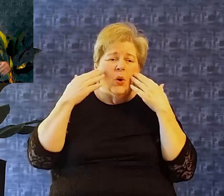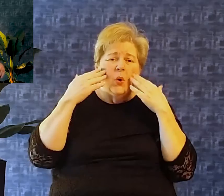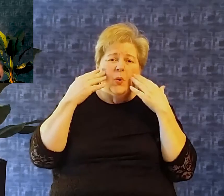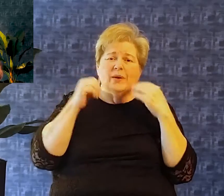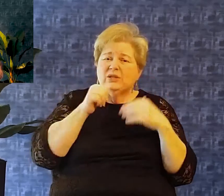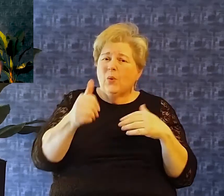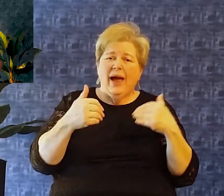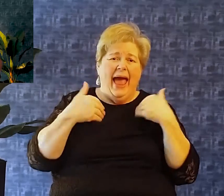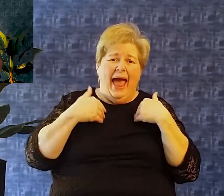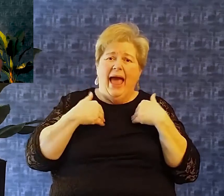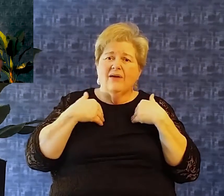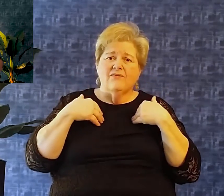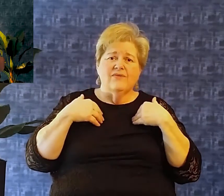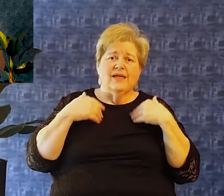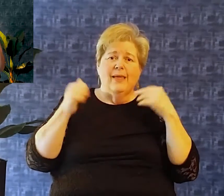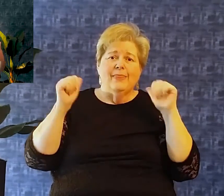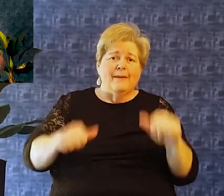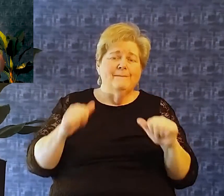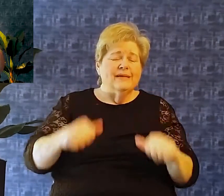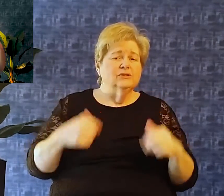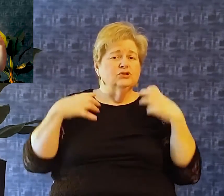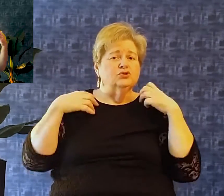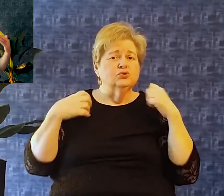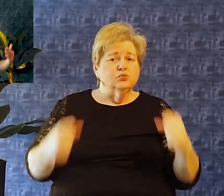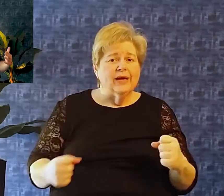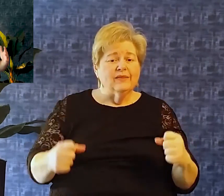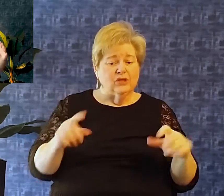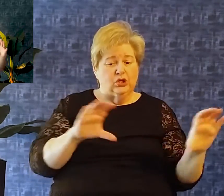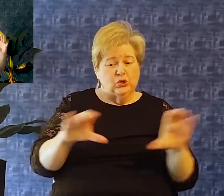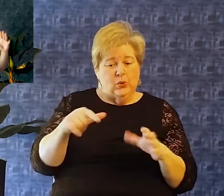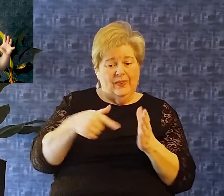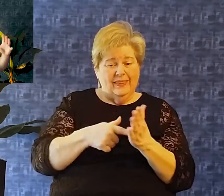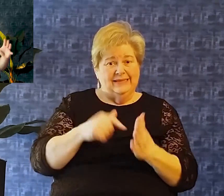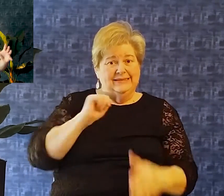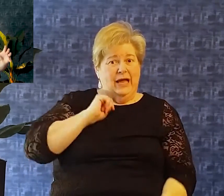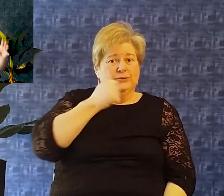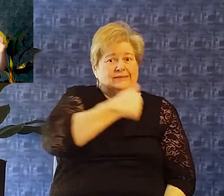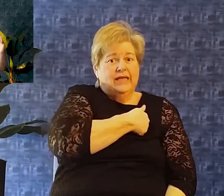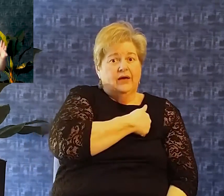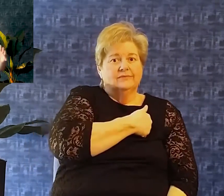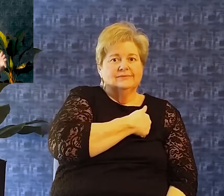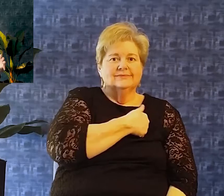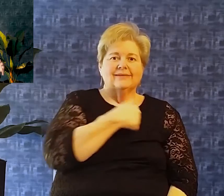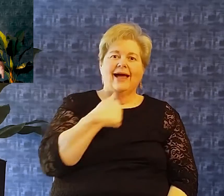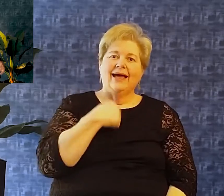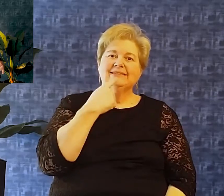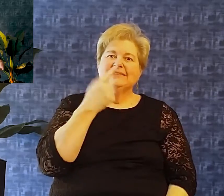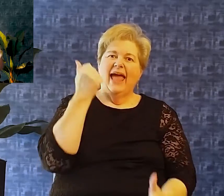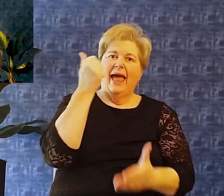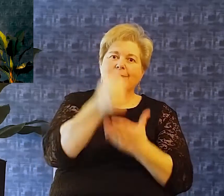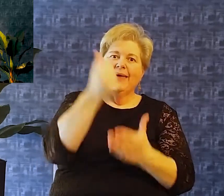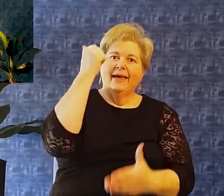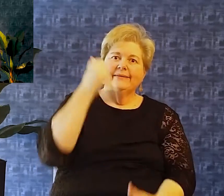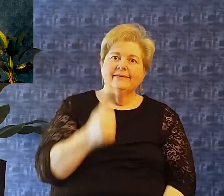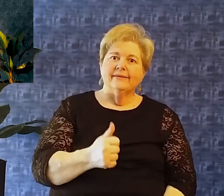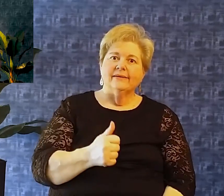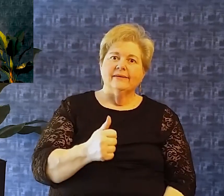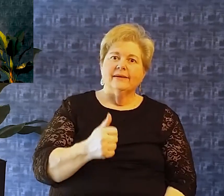go We don't have the ability The strength to do this on our own power And to that I say